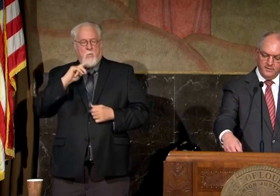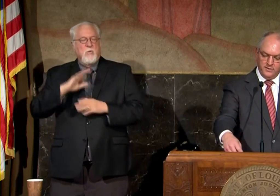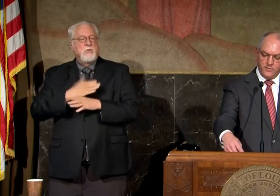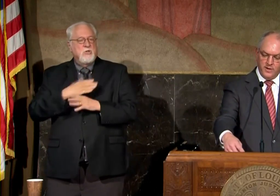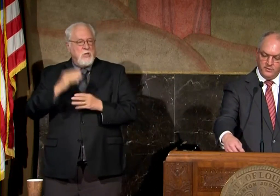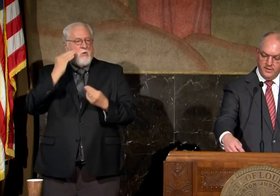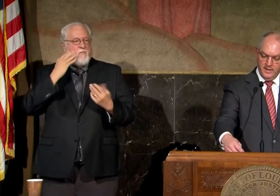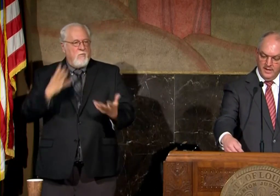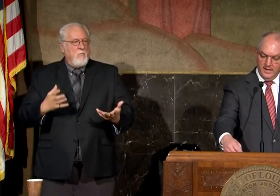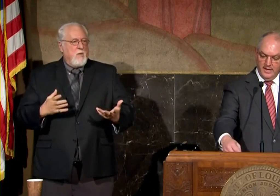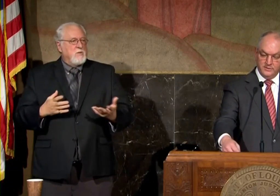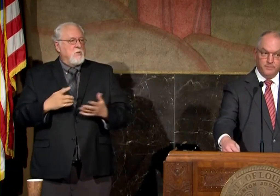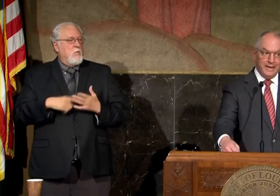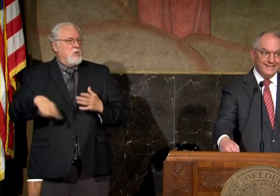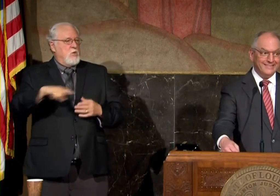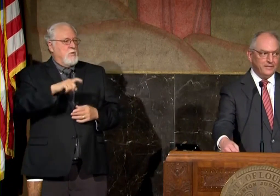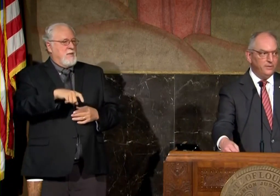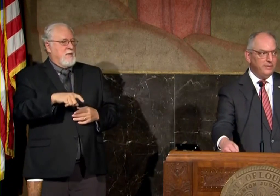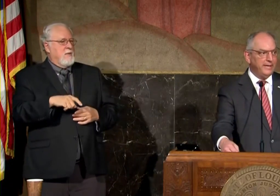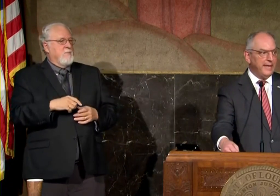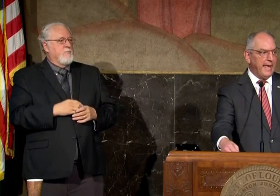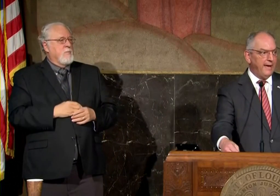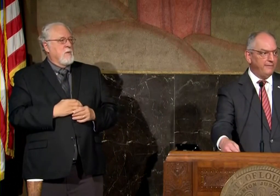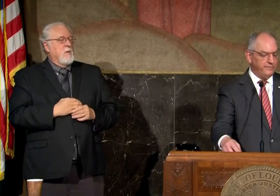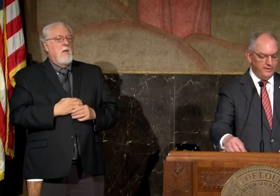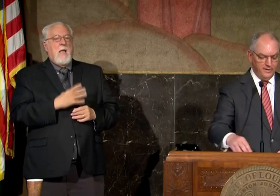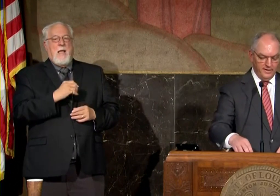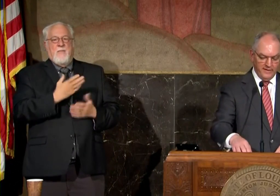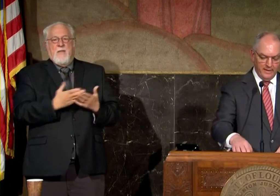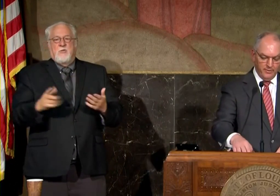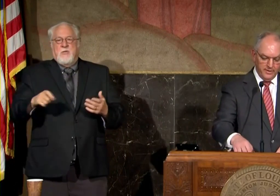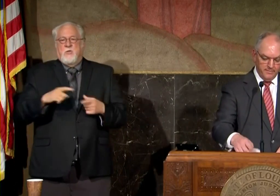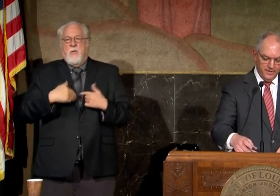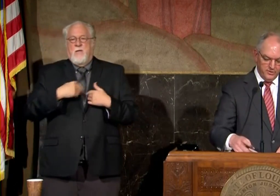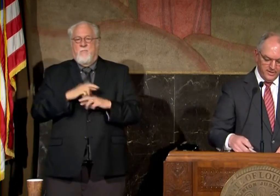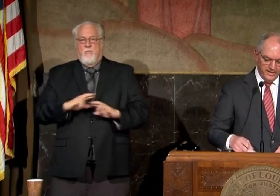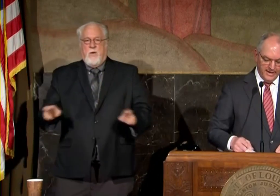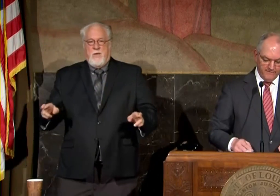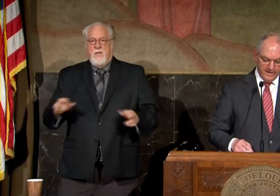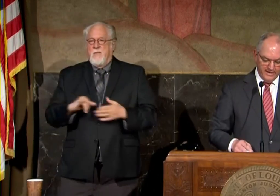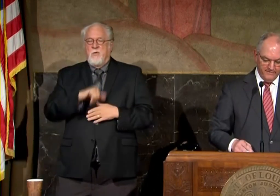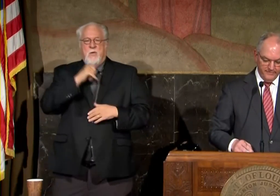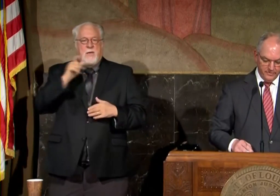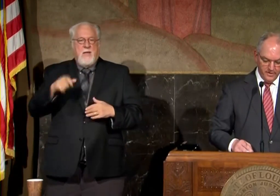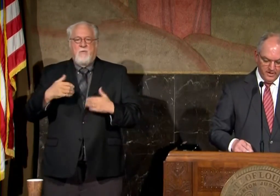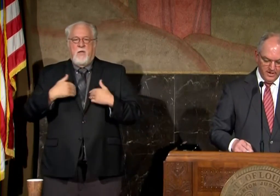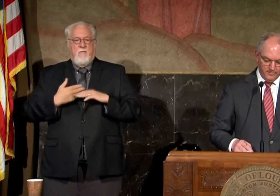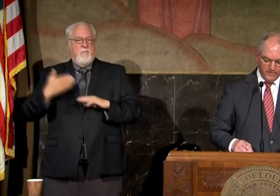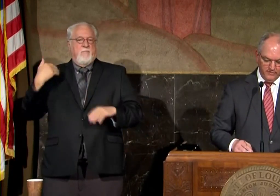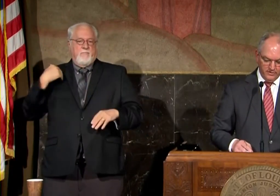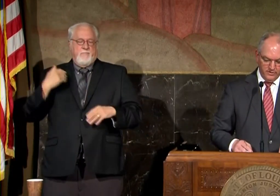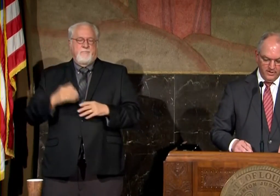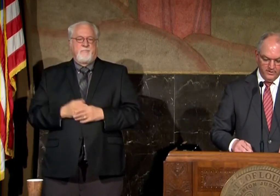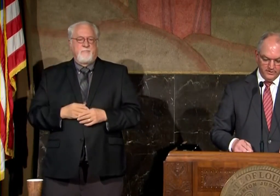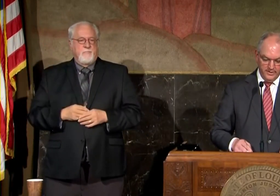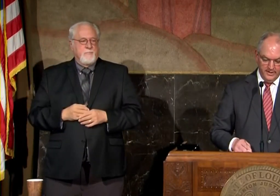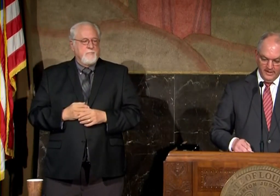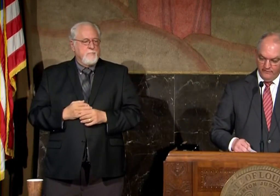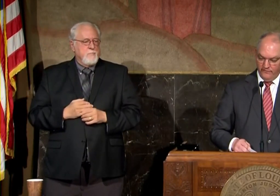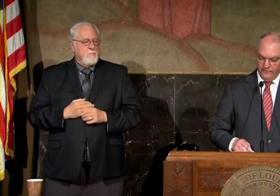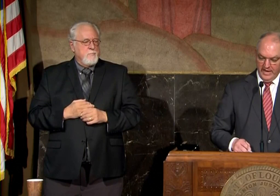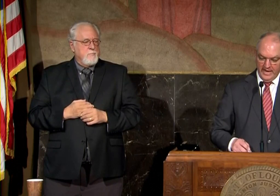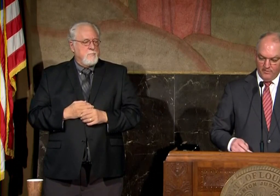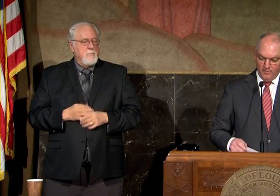take into consideration uh supplies that you need to have available that that you didn't have to have in previous years